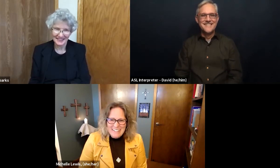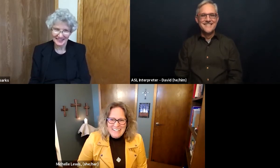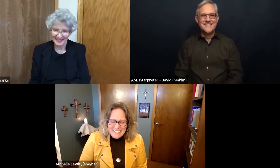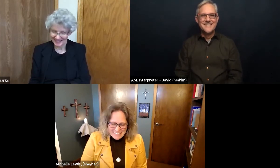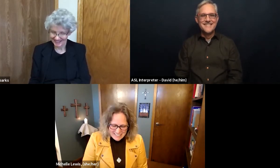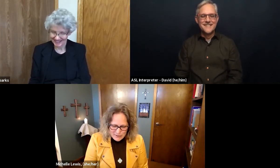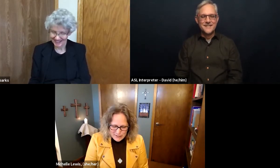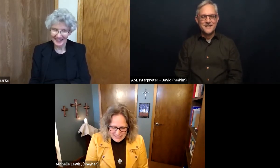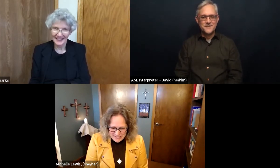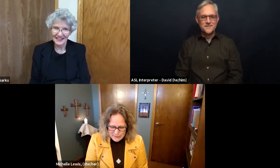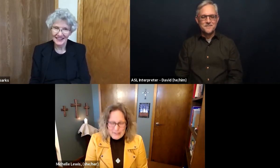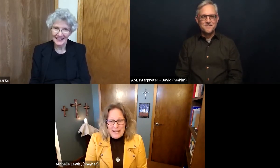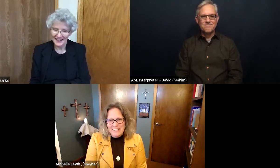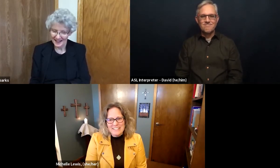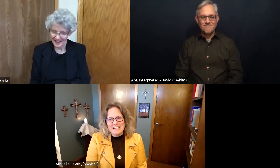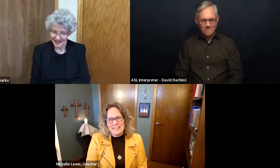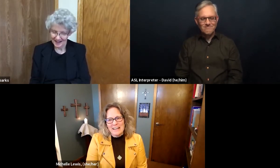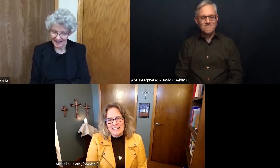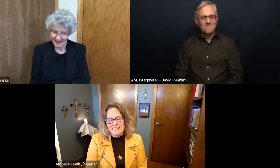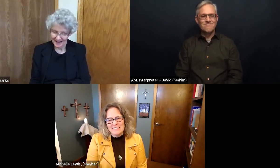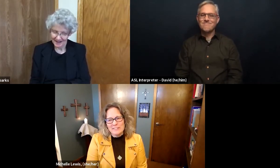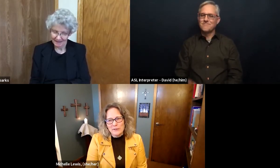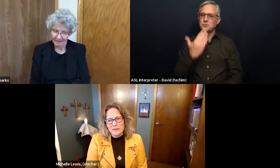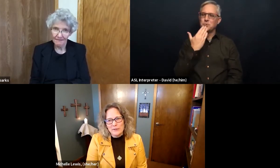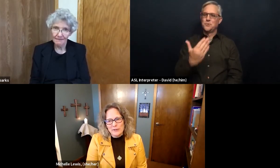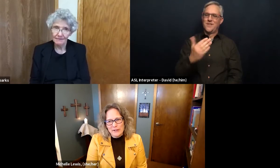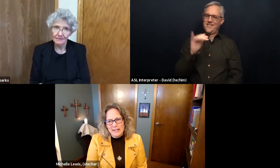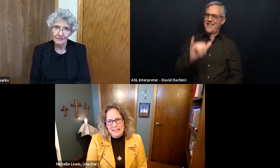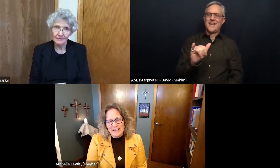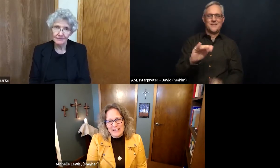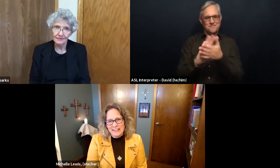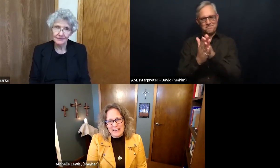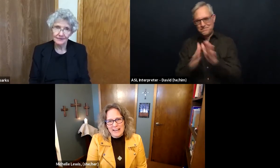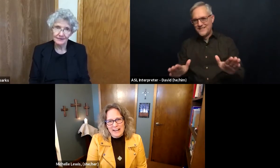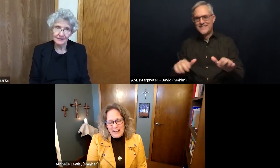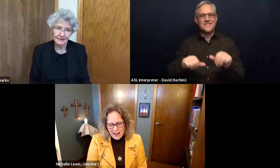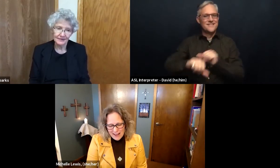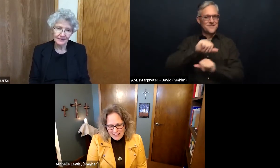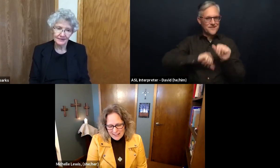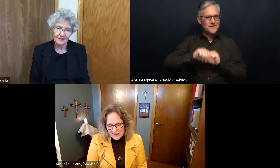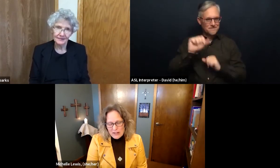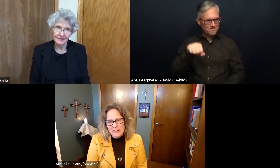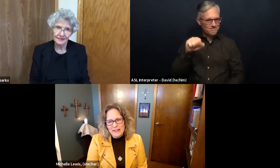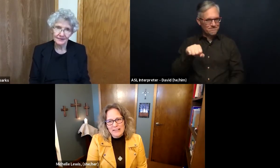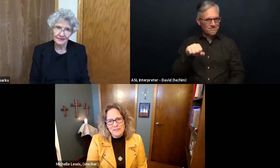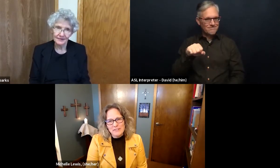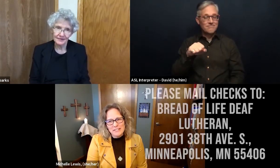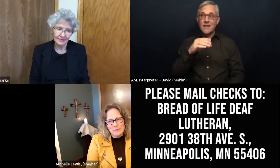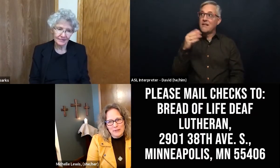So good to do that. And it is so good that God gives us one